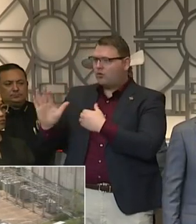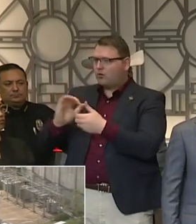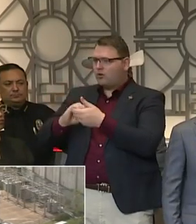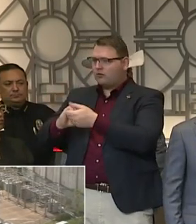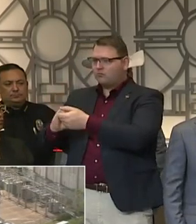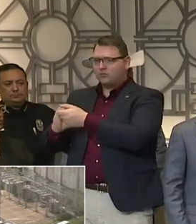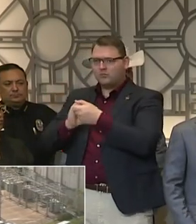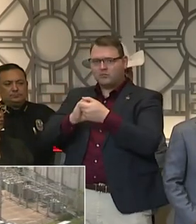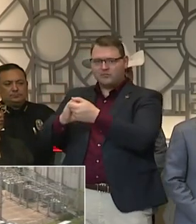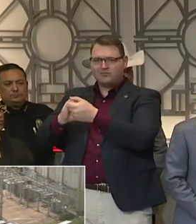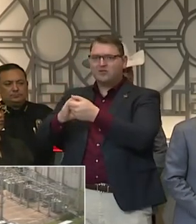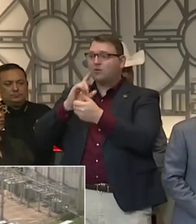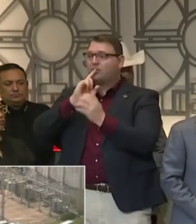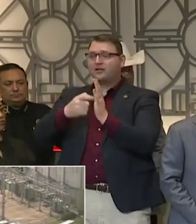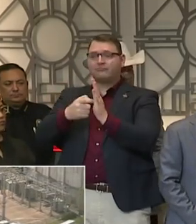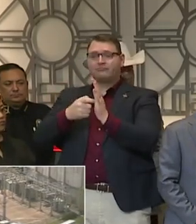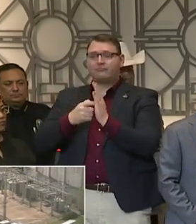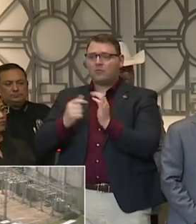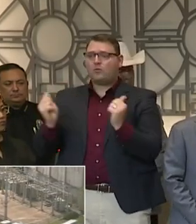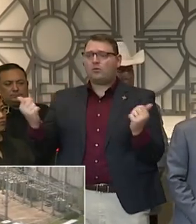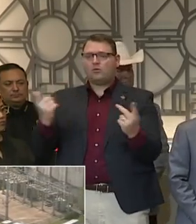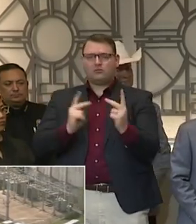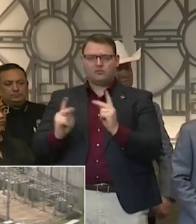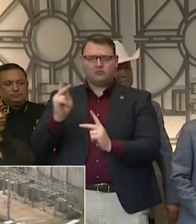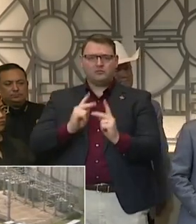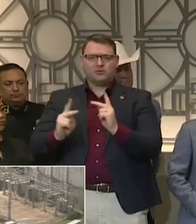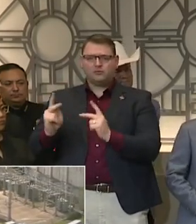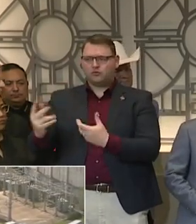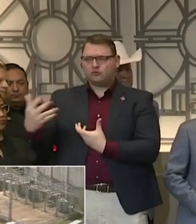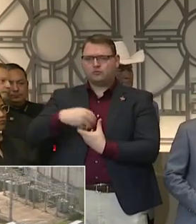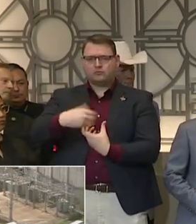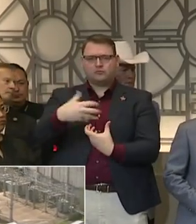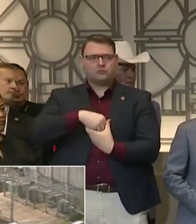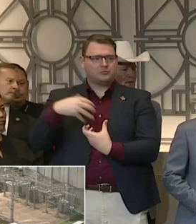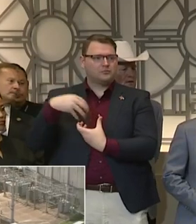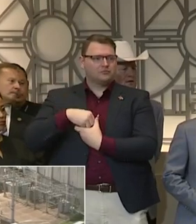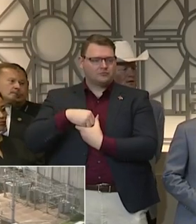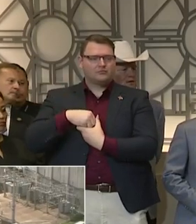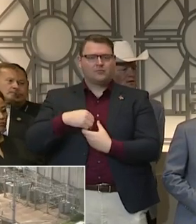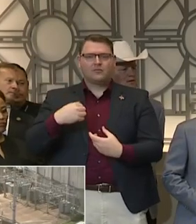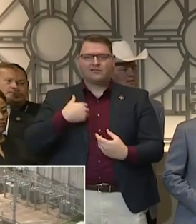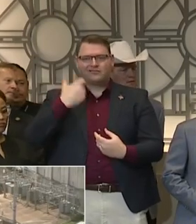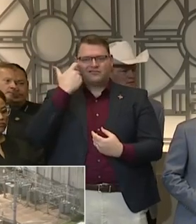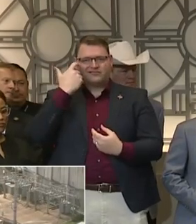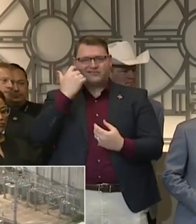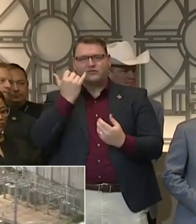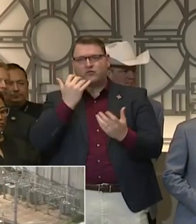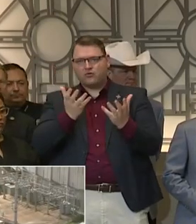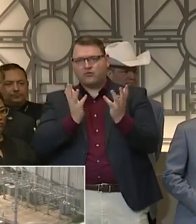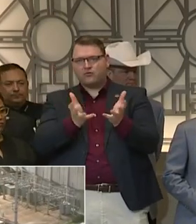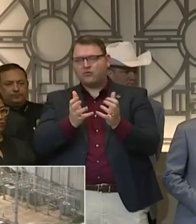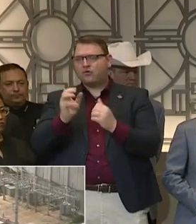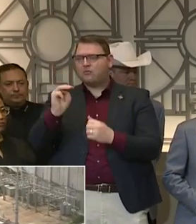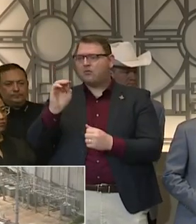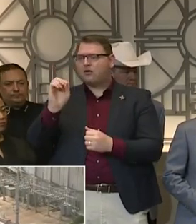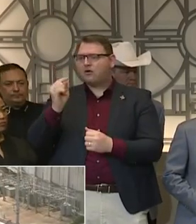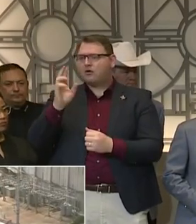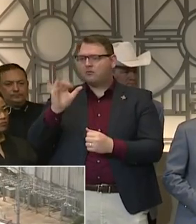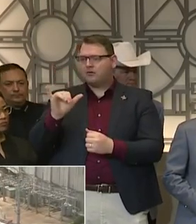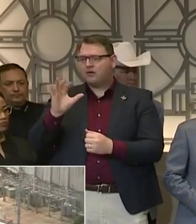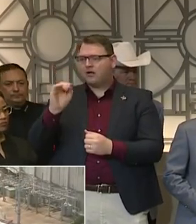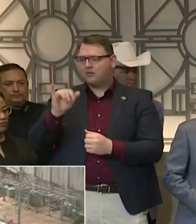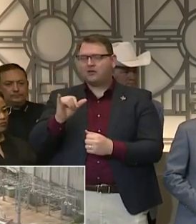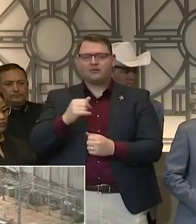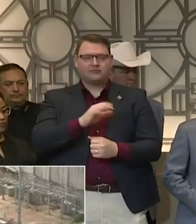regional effort. I was on the phone with Montgomery County just before this. We've been in very close contact with Fort Bend County, and we